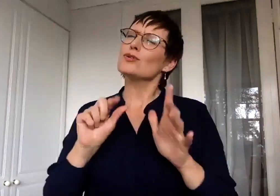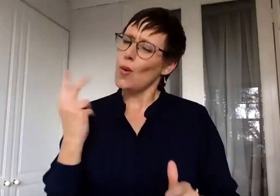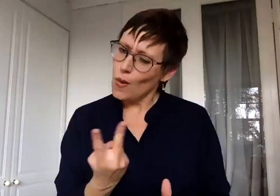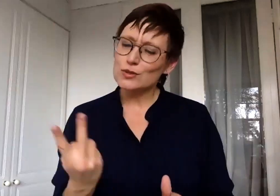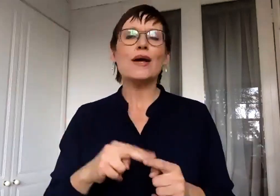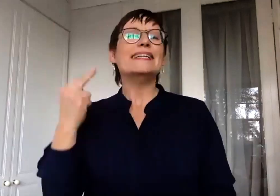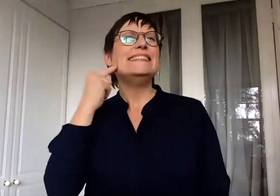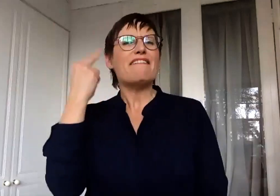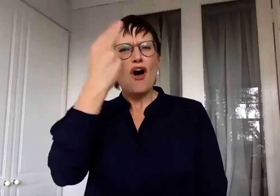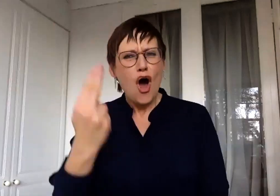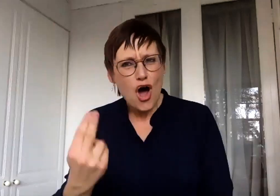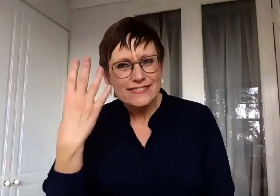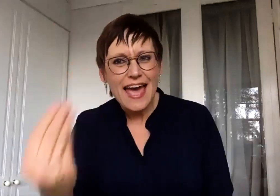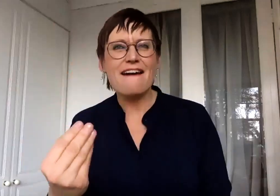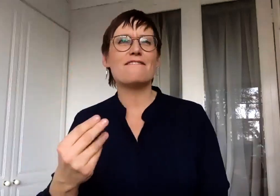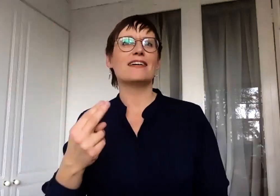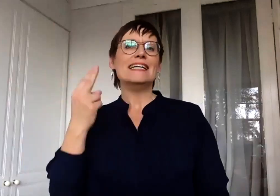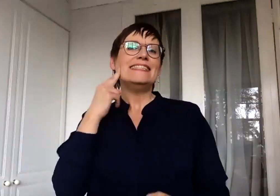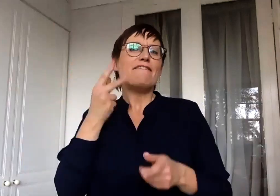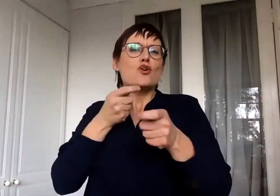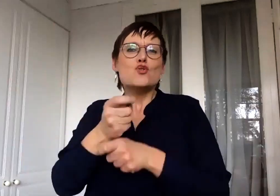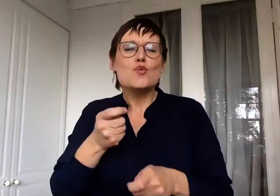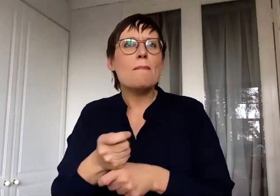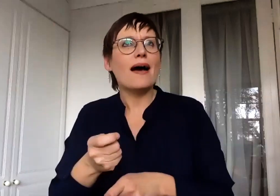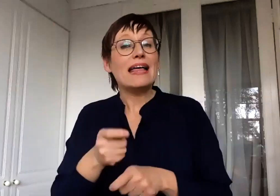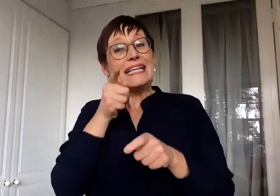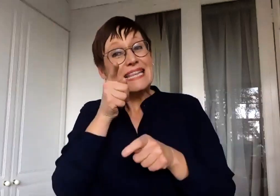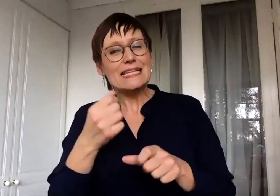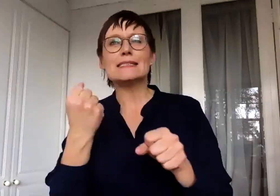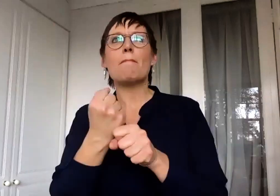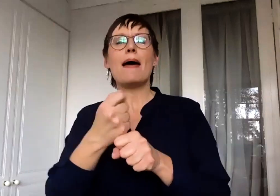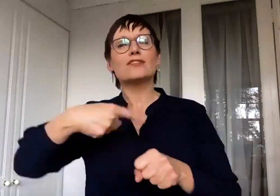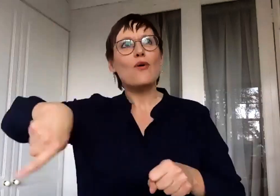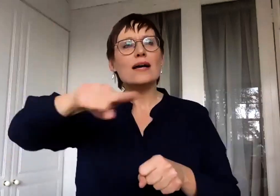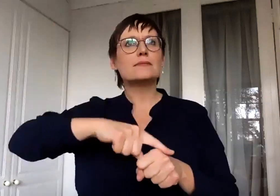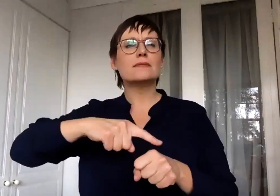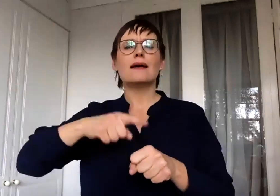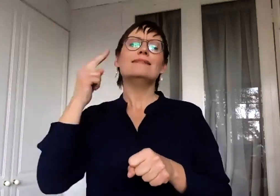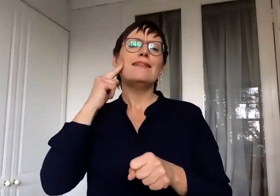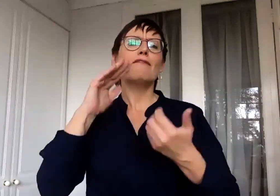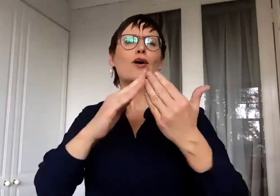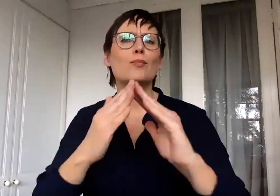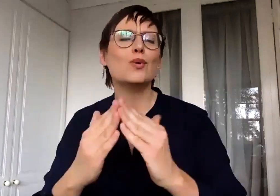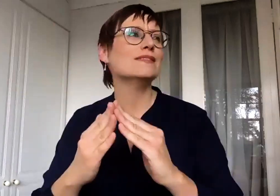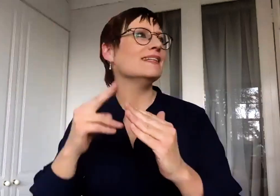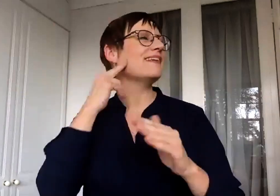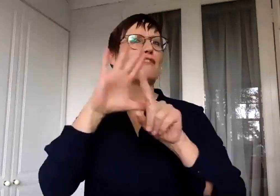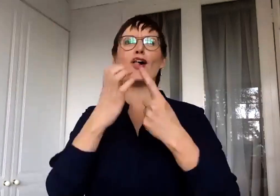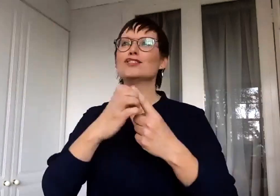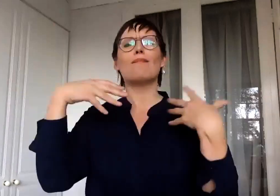you see deaf expression, it is so different. One doesn't realise how different a culture and community becomes through language. And so I've just